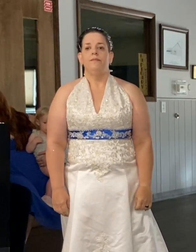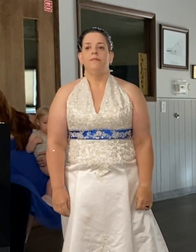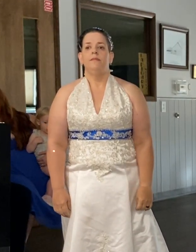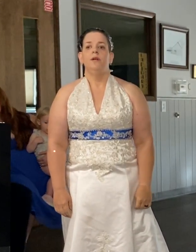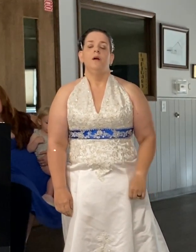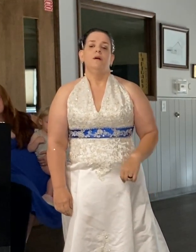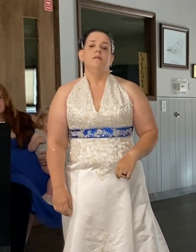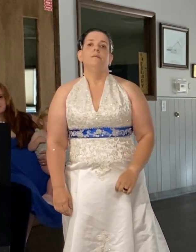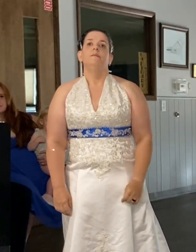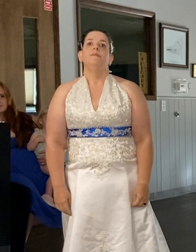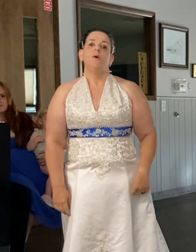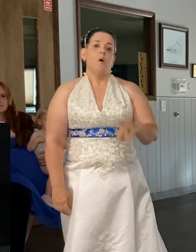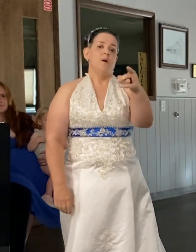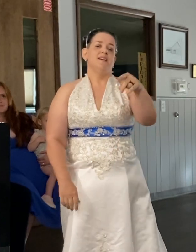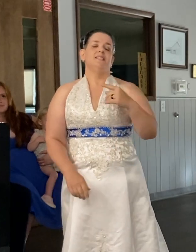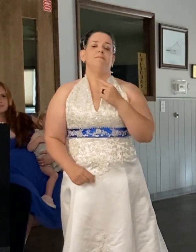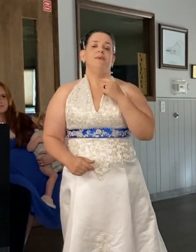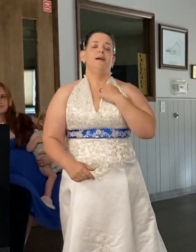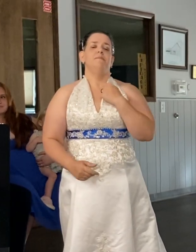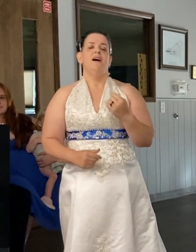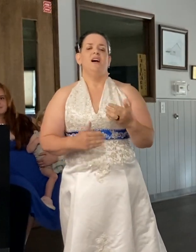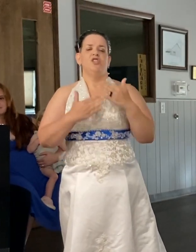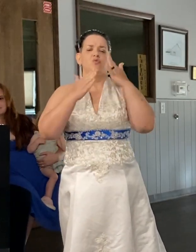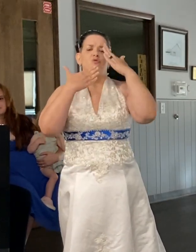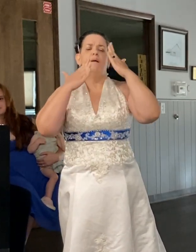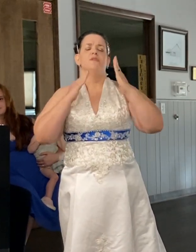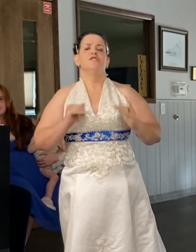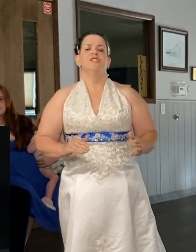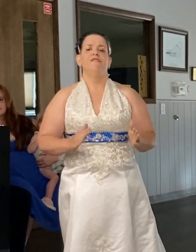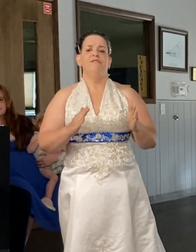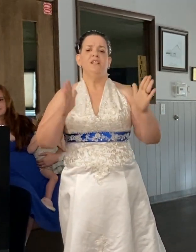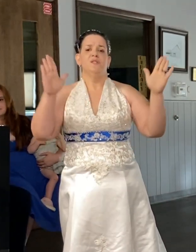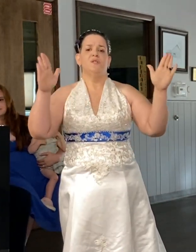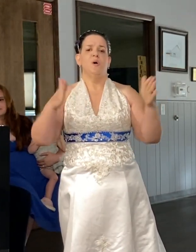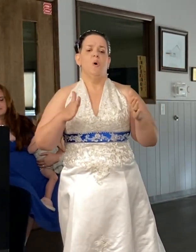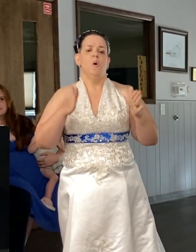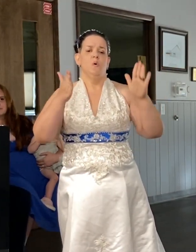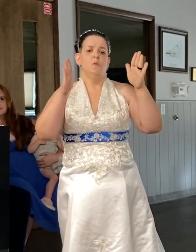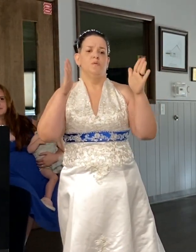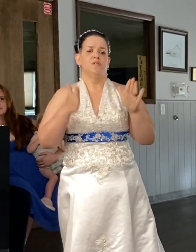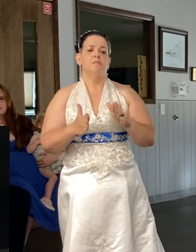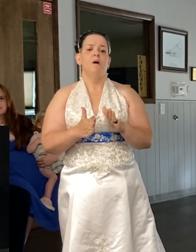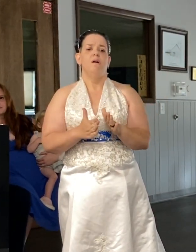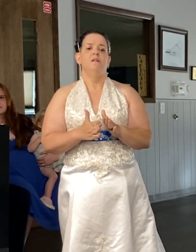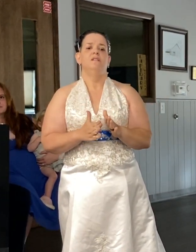You've always made my troubles feel so small